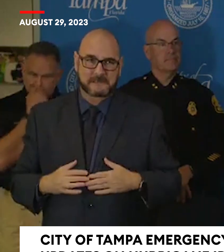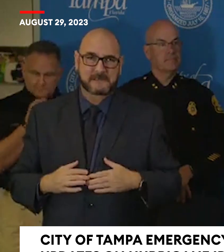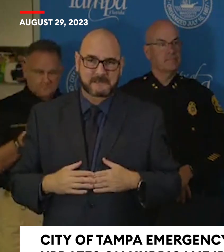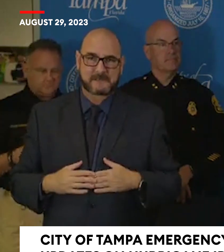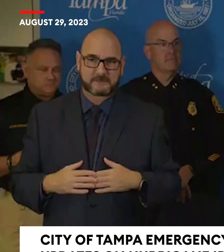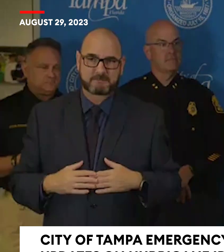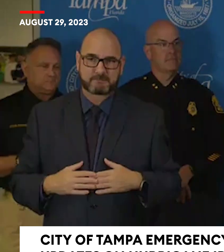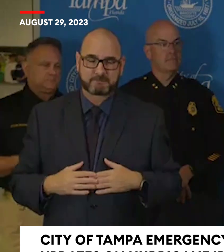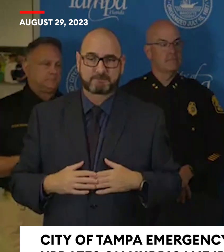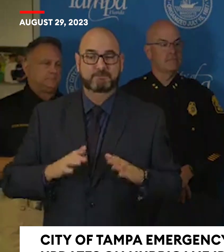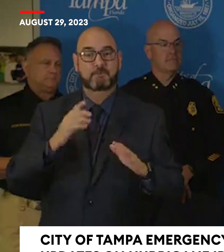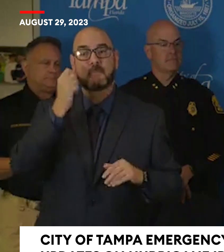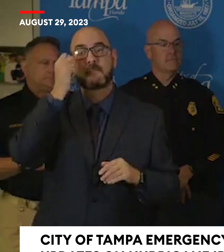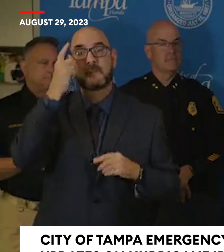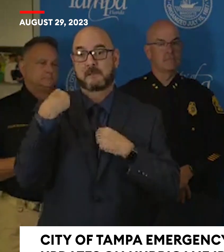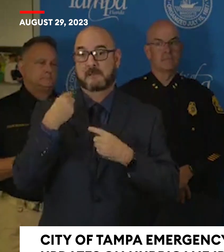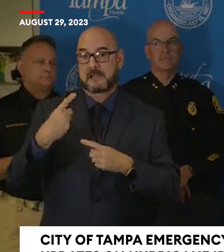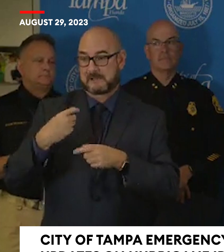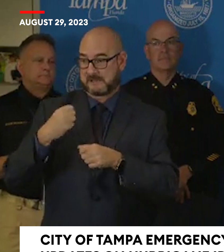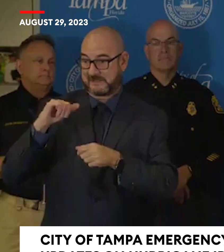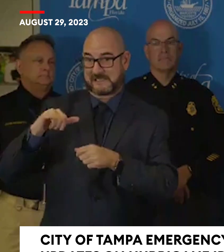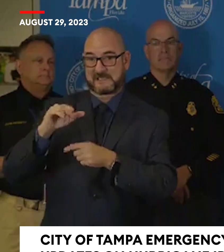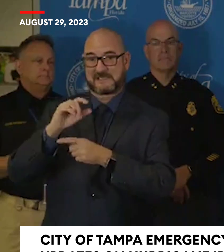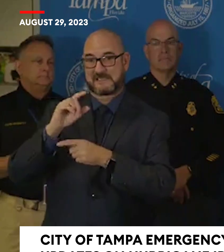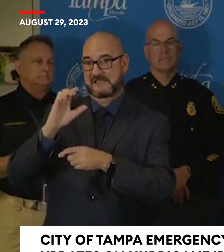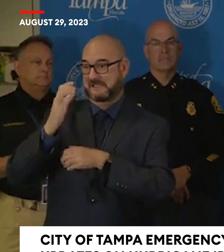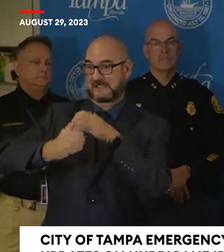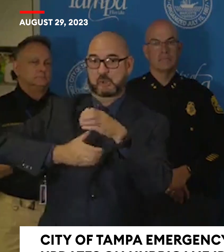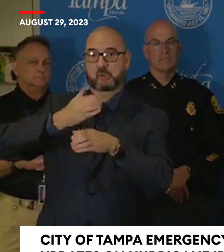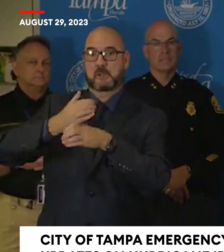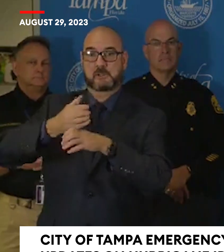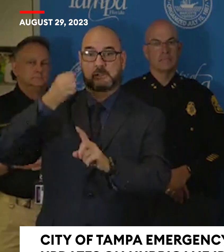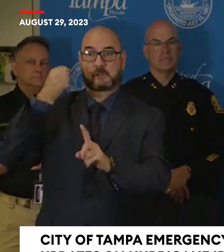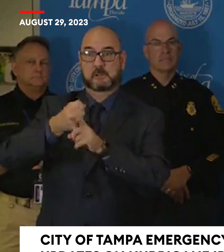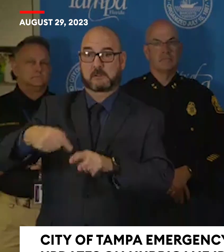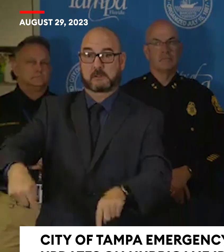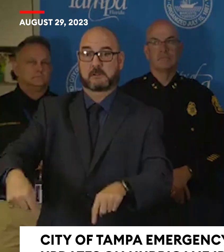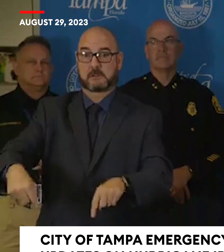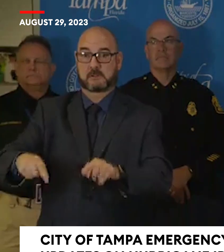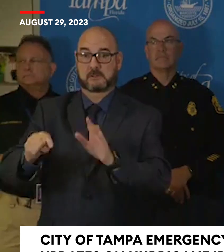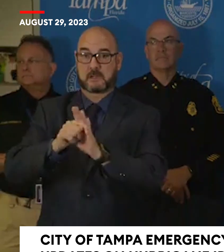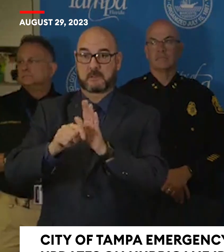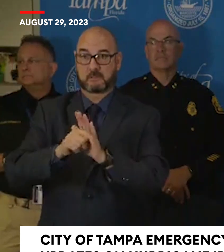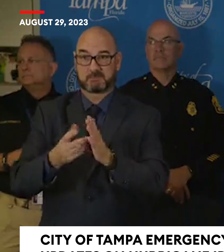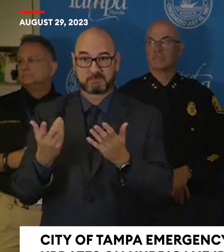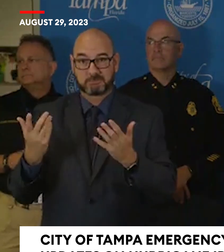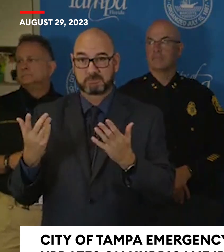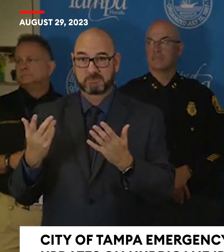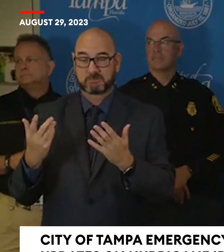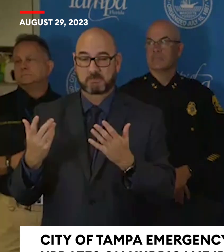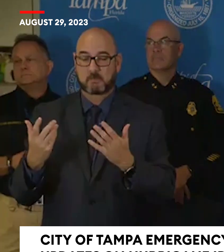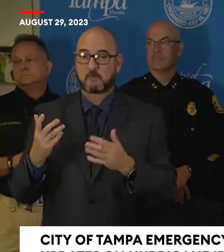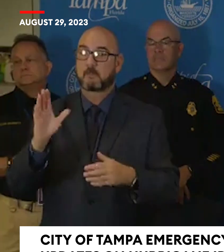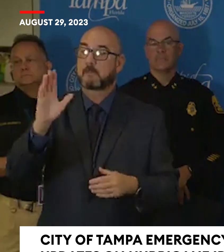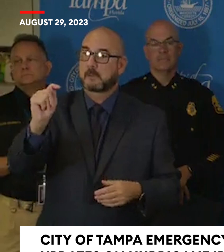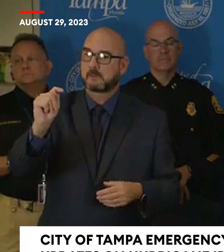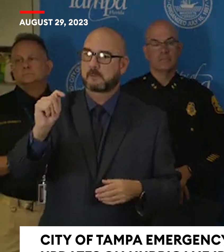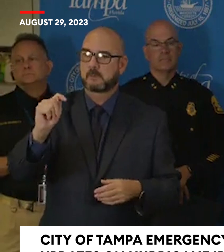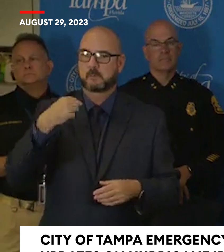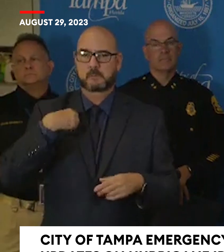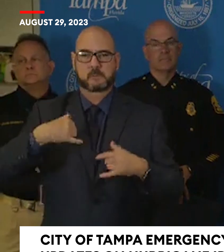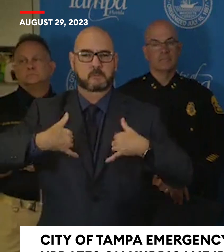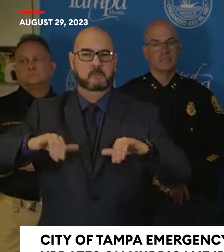And we all become a bit complacent in that. So this this is the time to heed these warnings